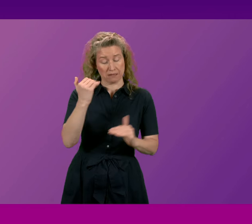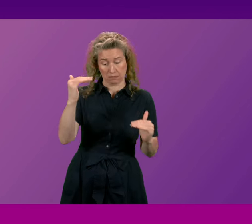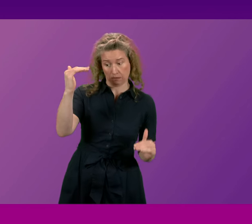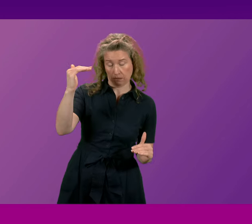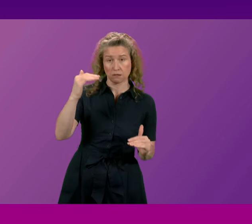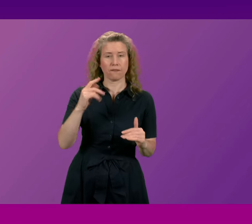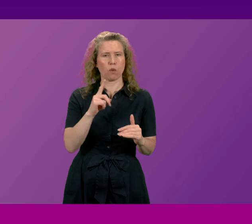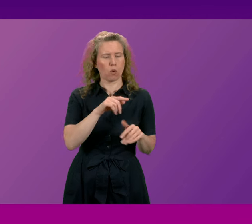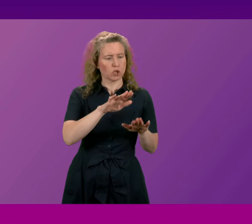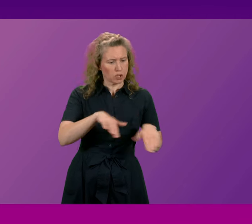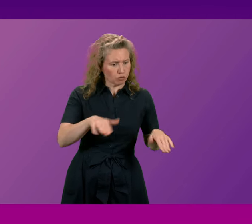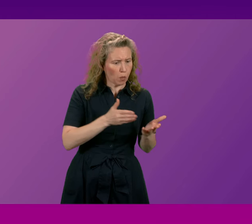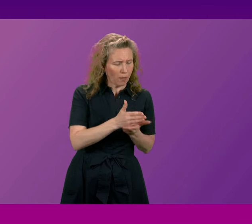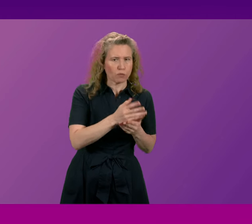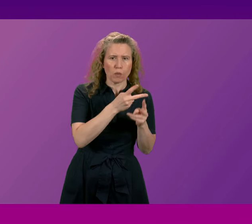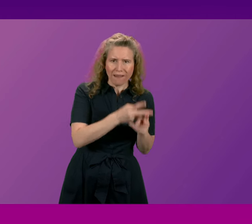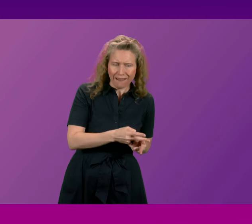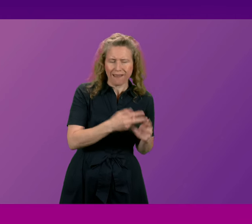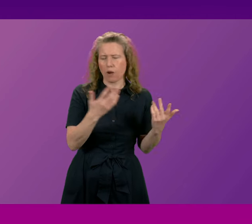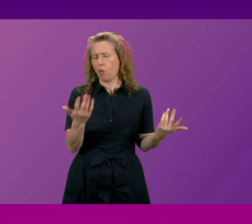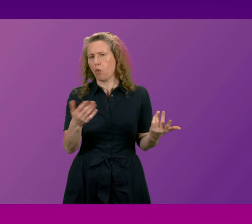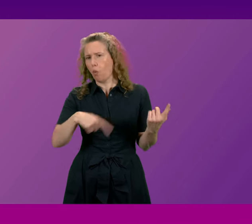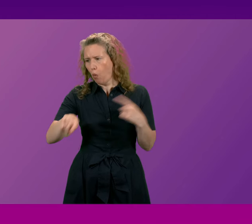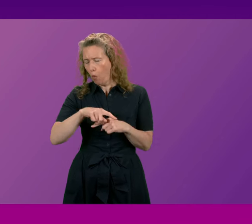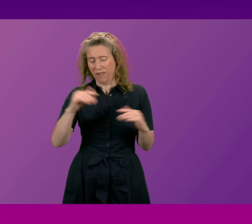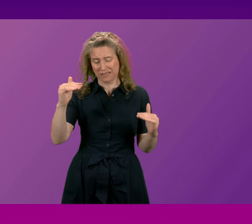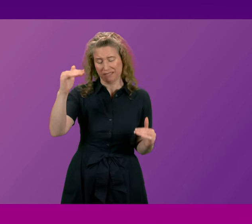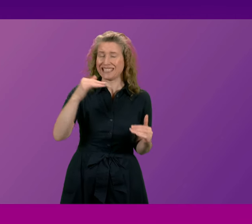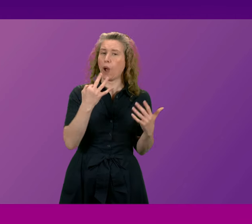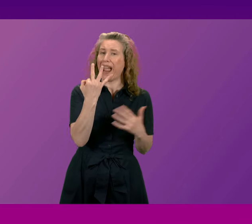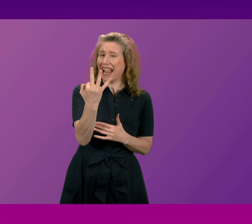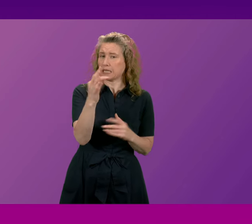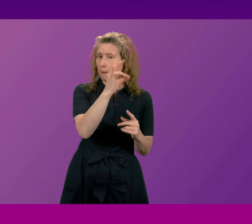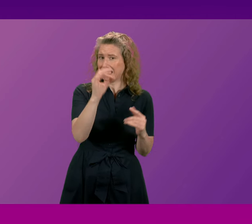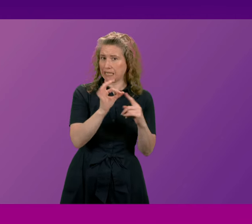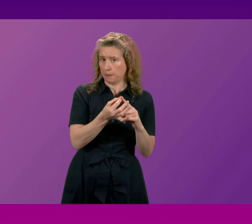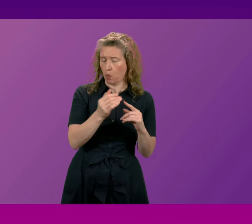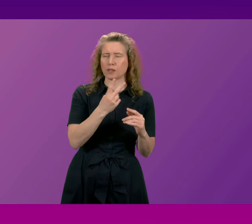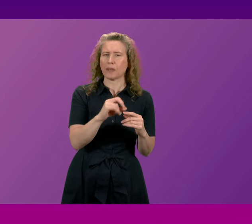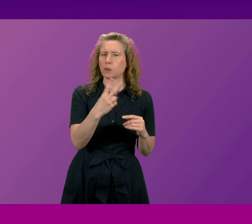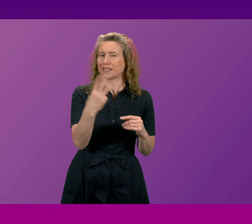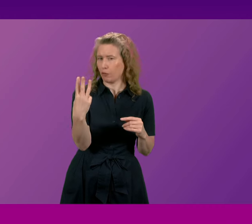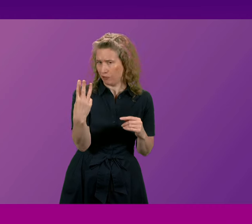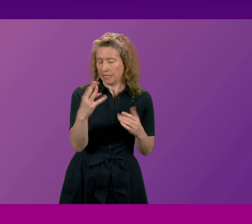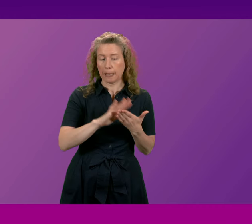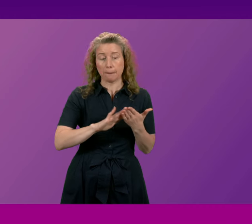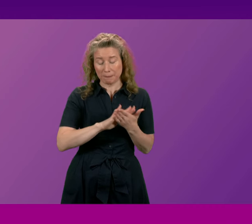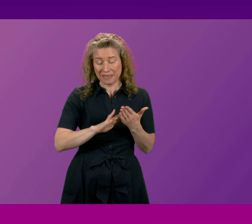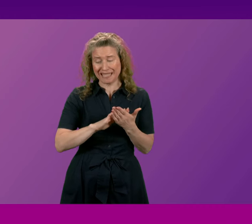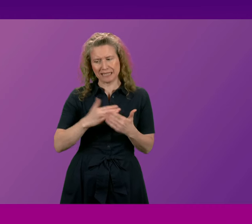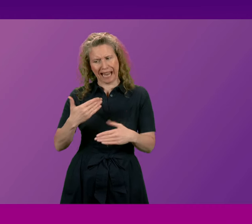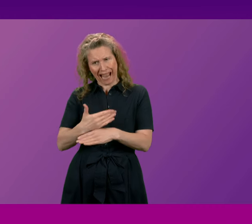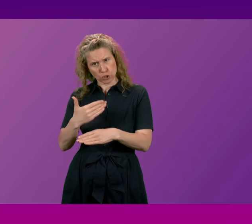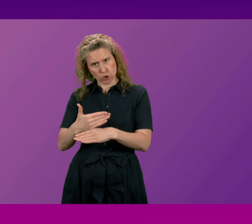pupils and all pupils in secondary schools has widened to 8 percentage points in 22-23 this means that the actions taken